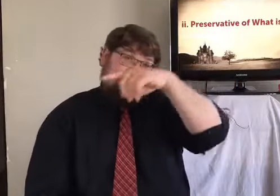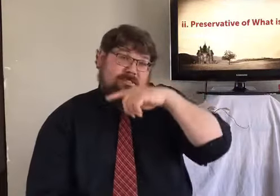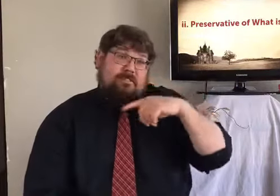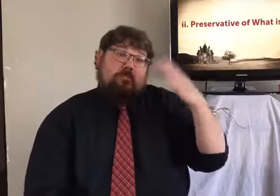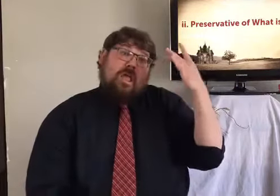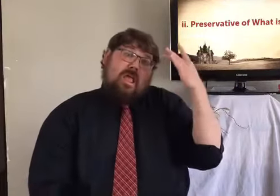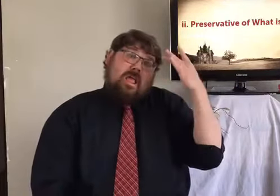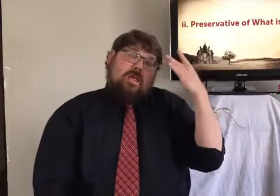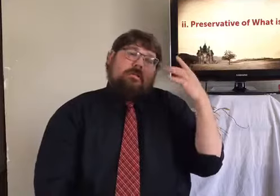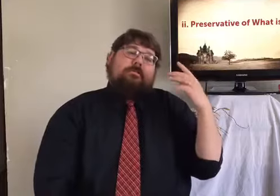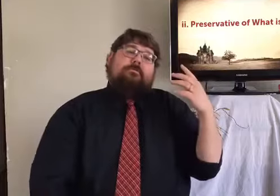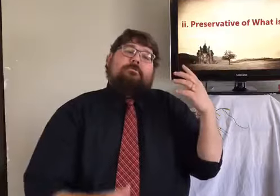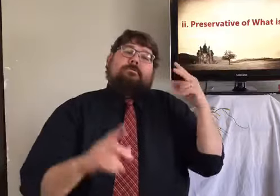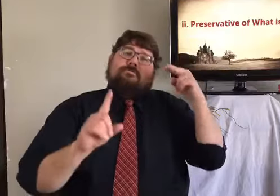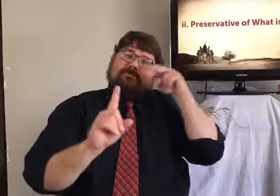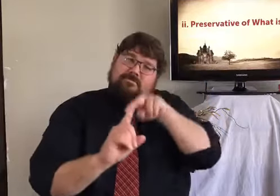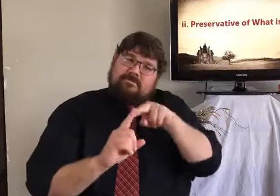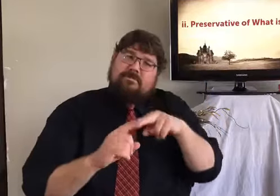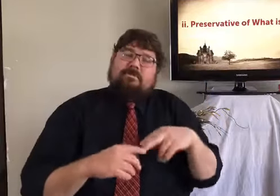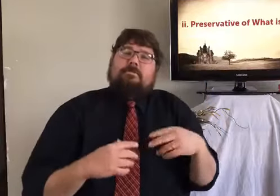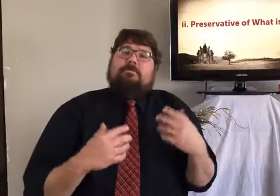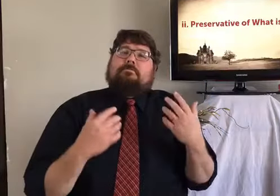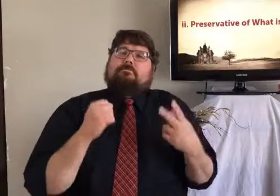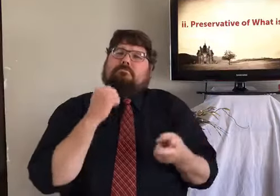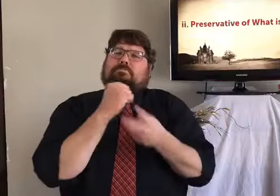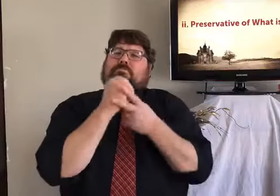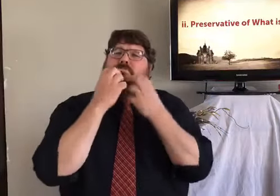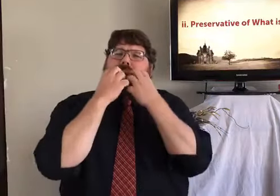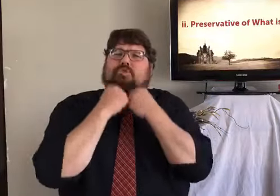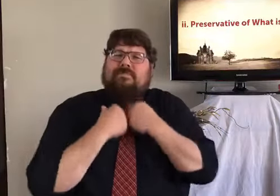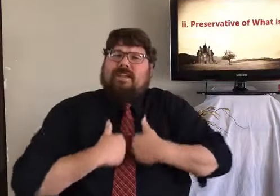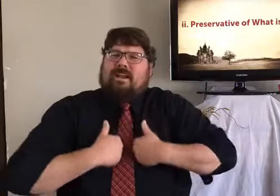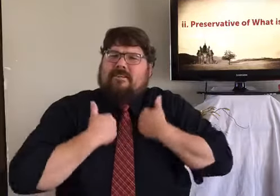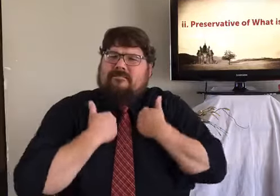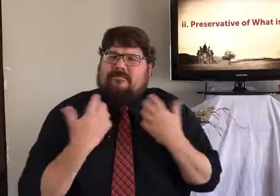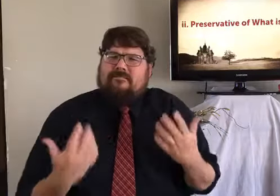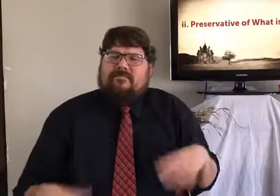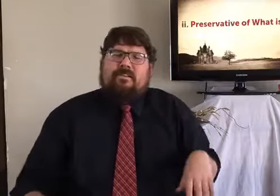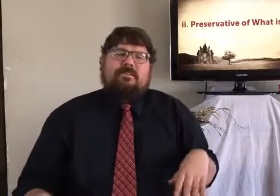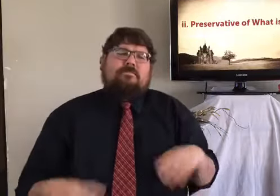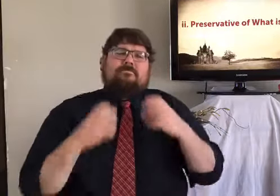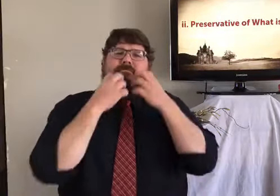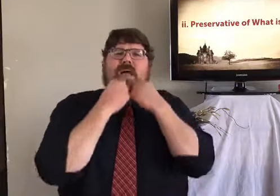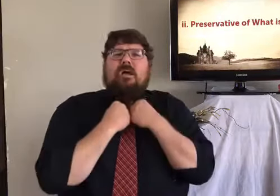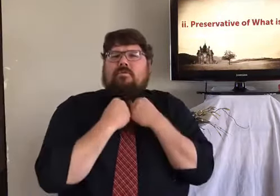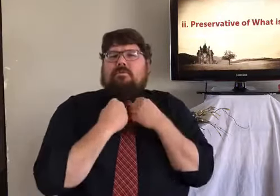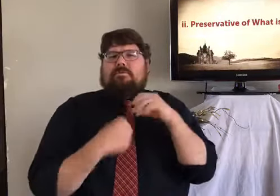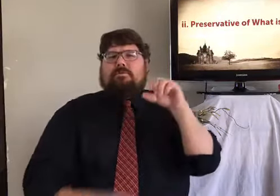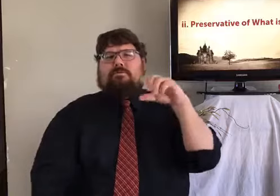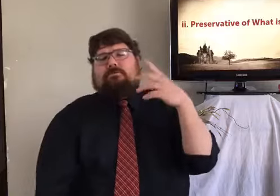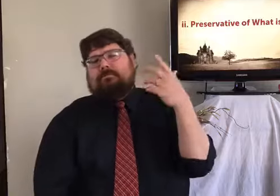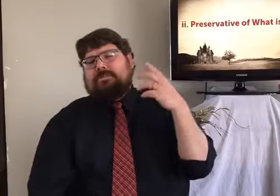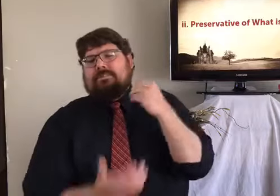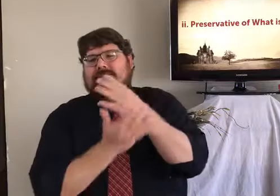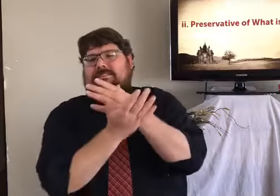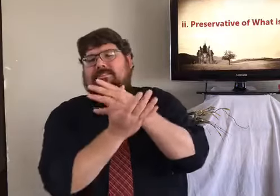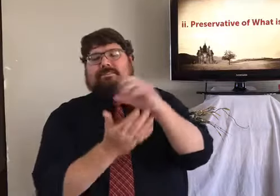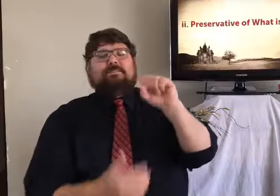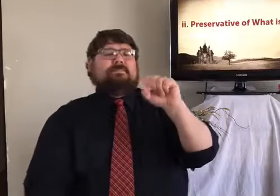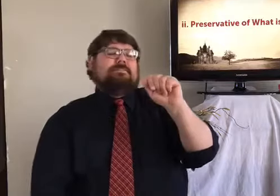and Catholic hospitals because they were founded on a principle of the